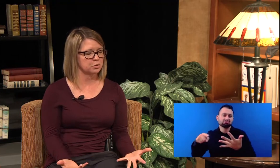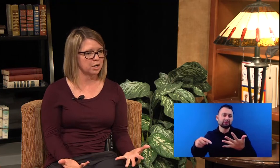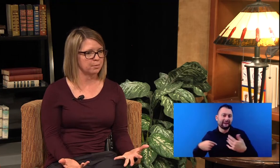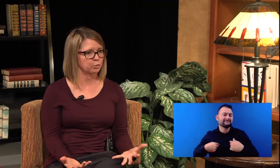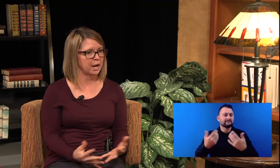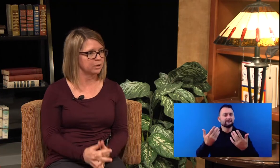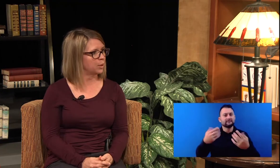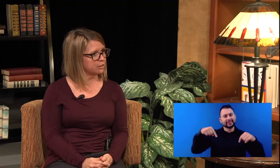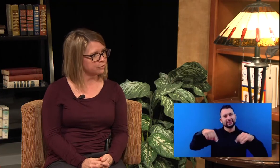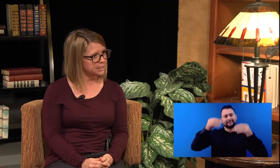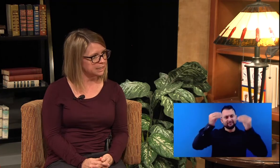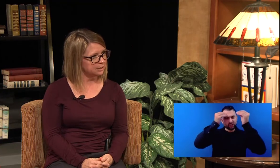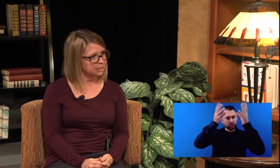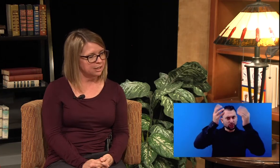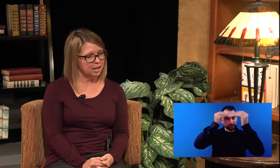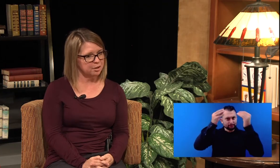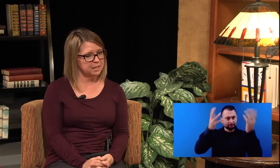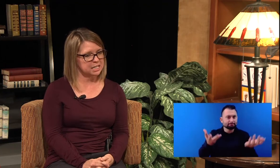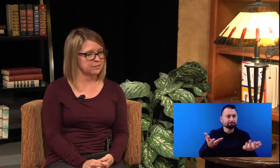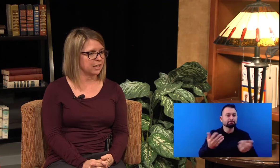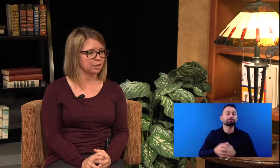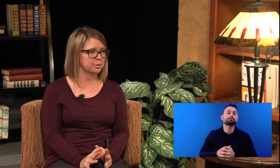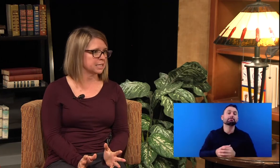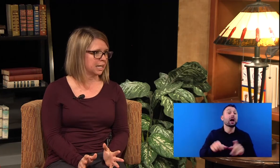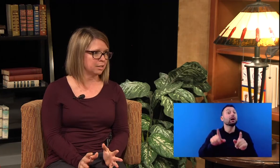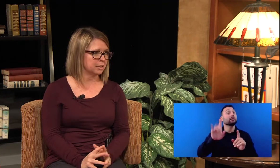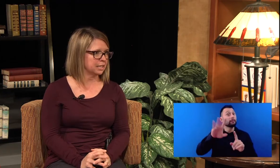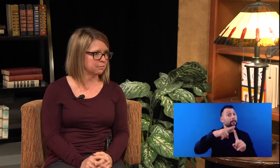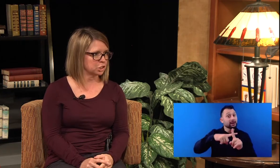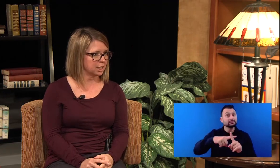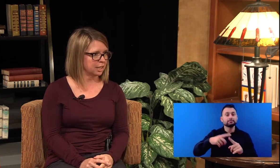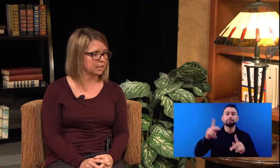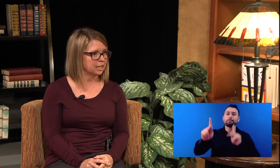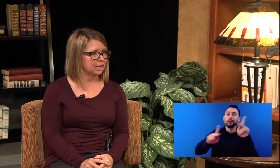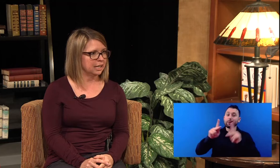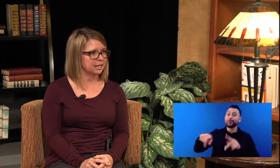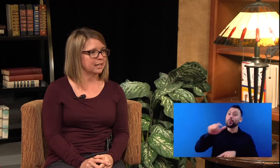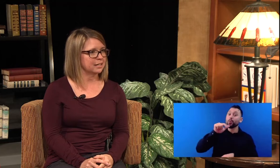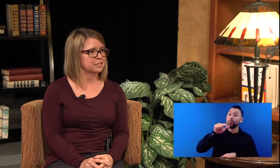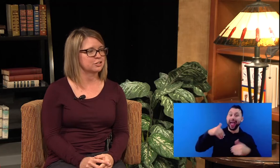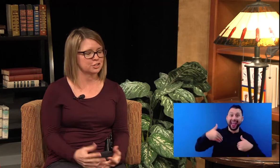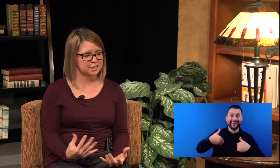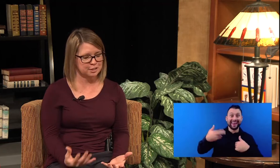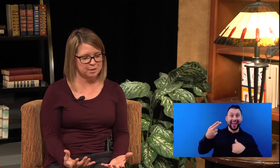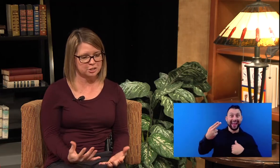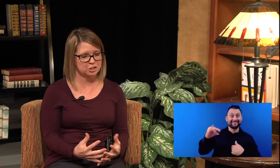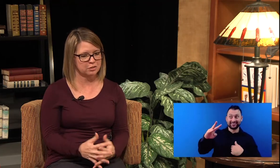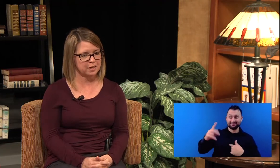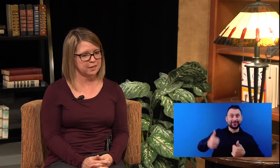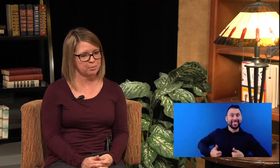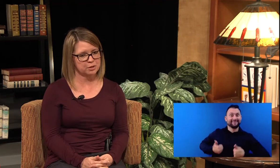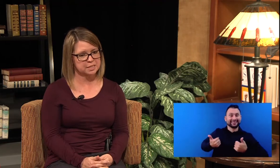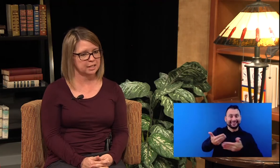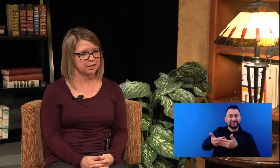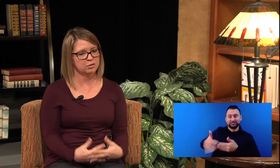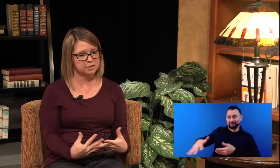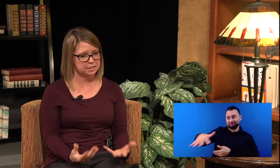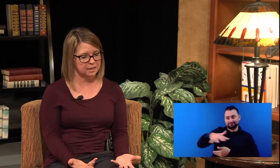um, Ryan White funding, um, that is available to anybody in Michigan. And it is just to make sure that that person who has been